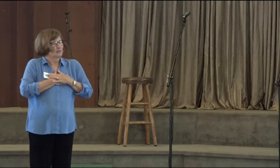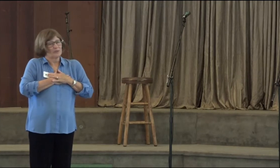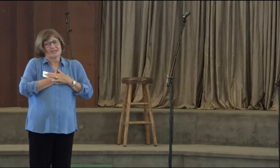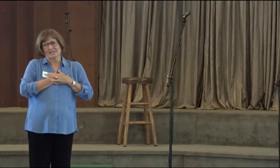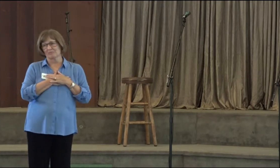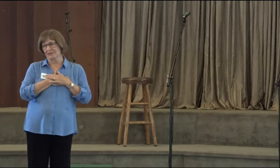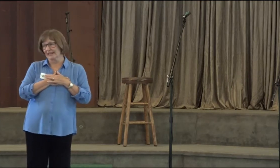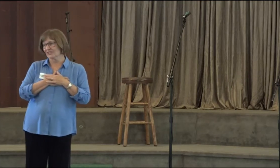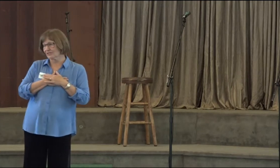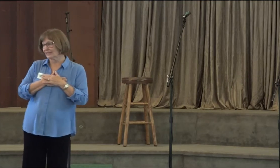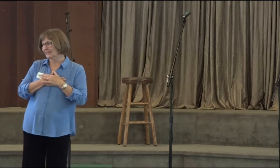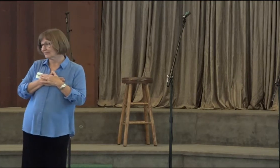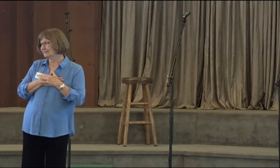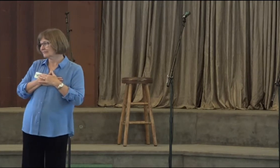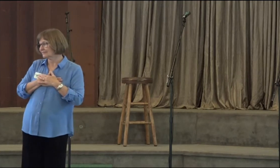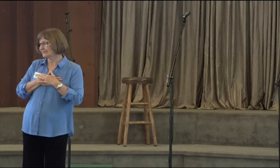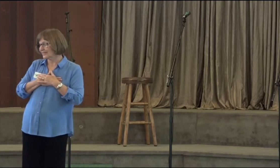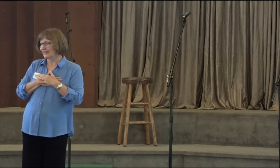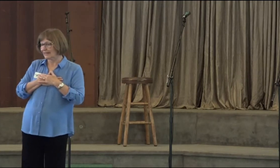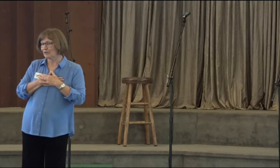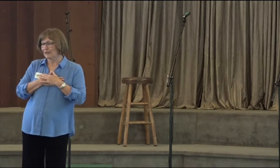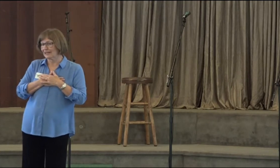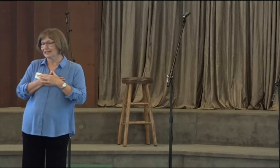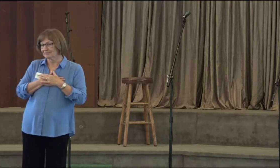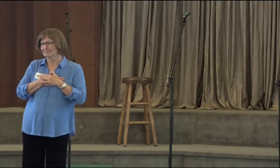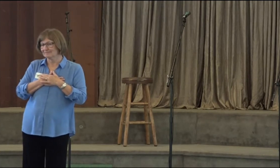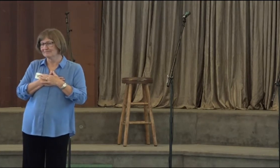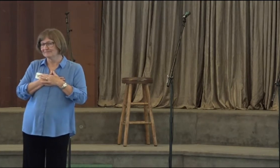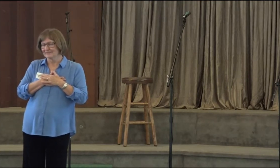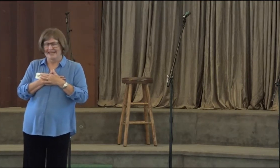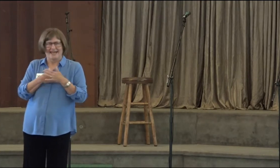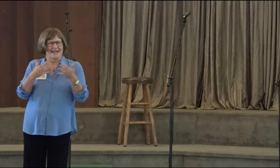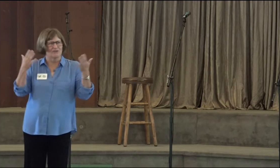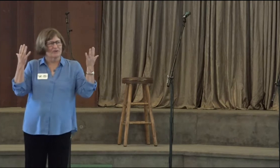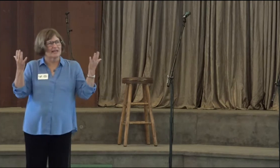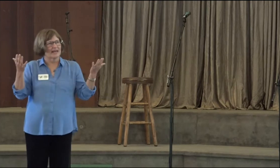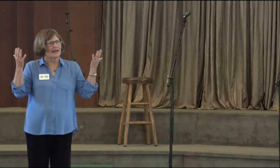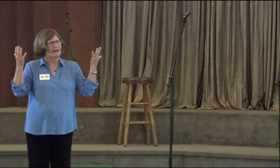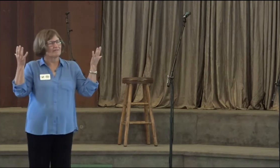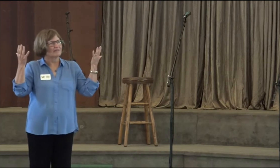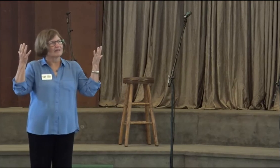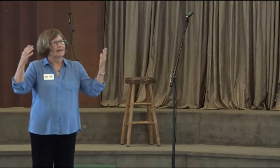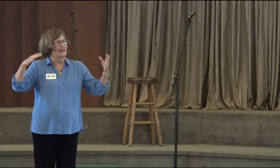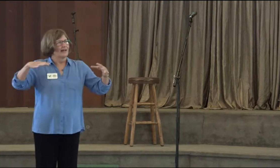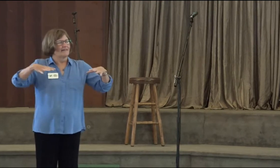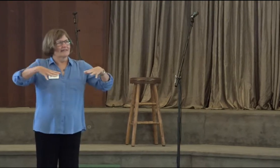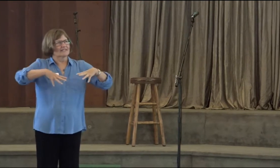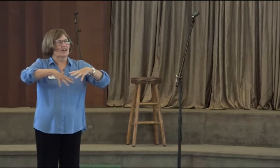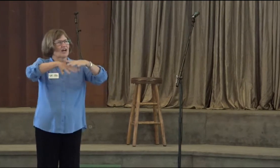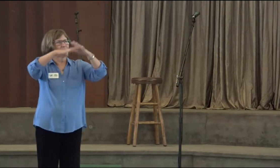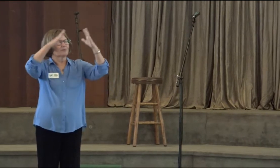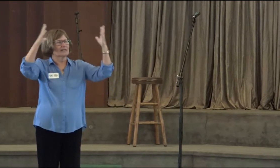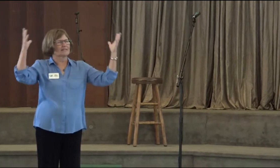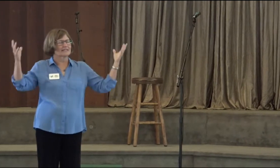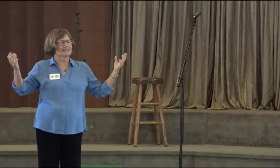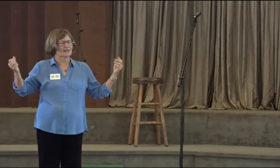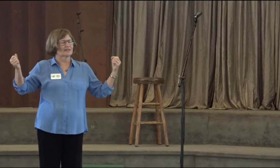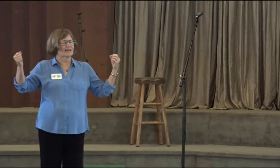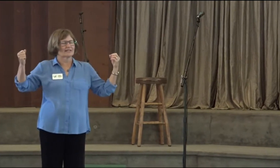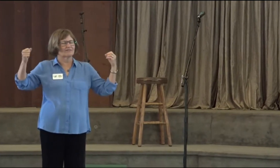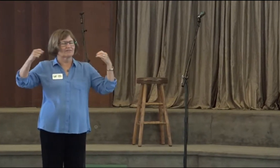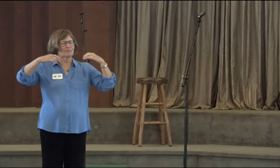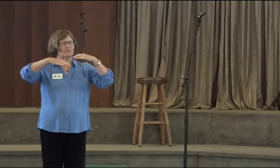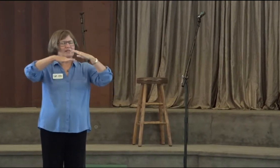It's pretty simple, actually, when you think about it. And we have this God presence.